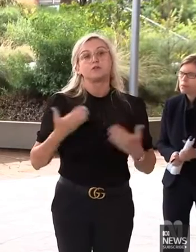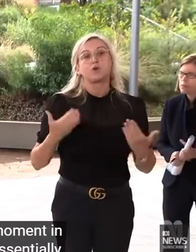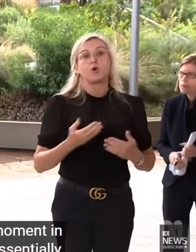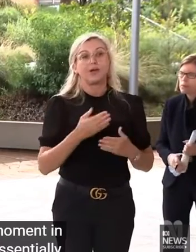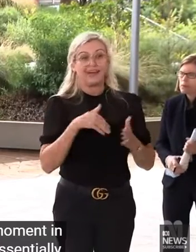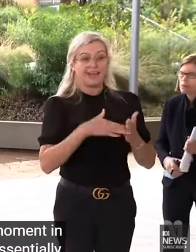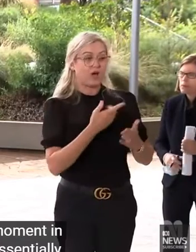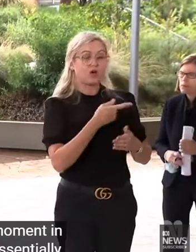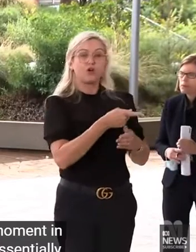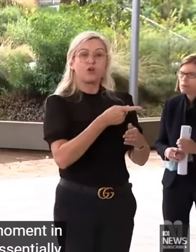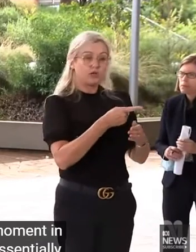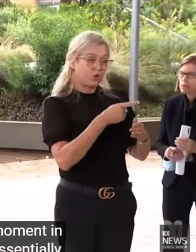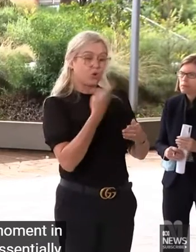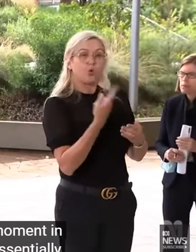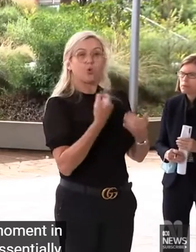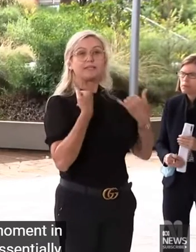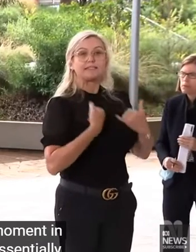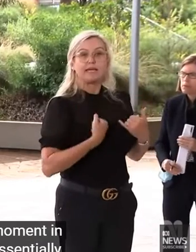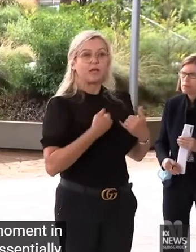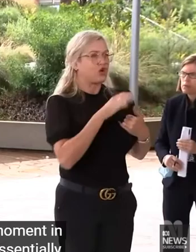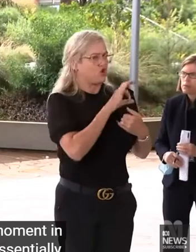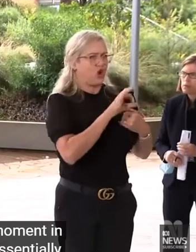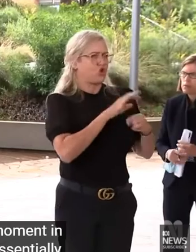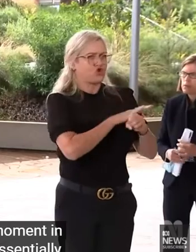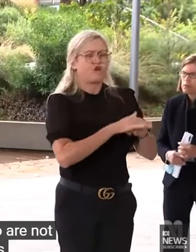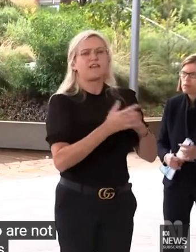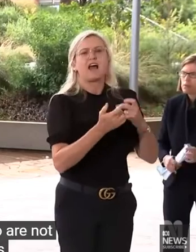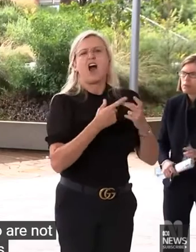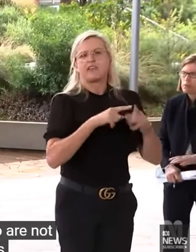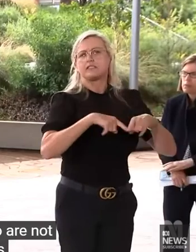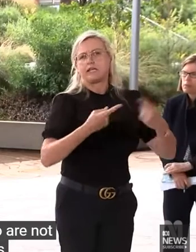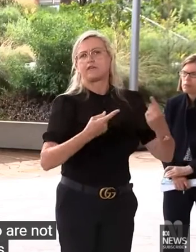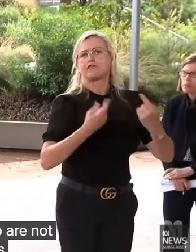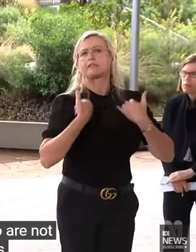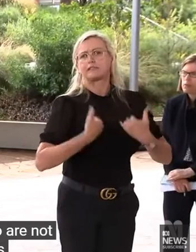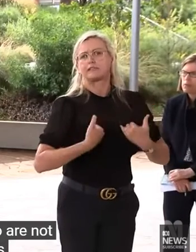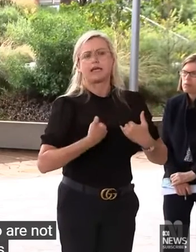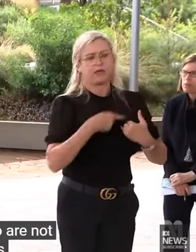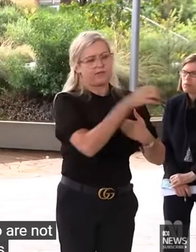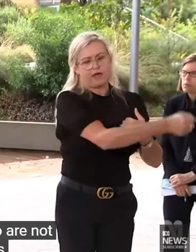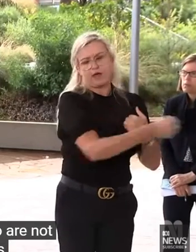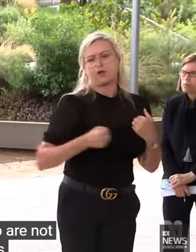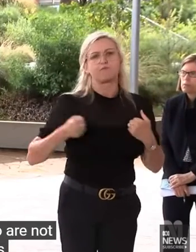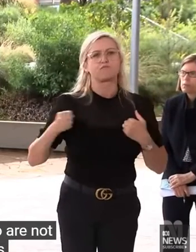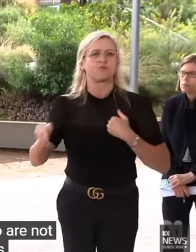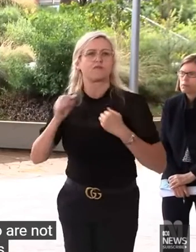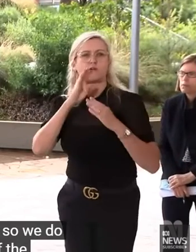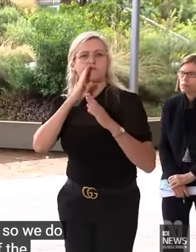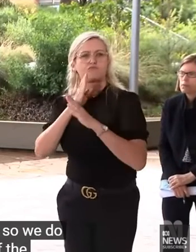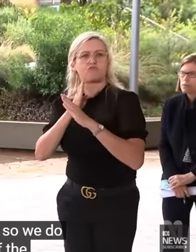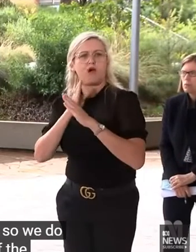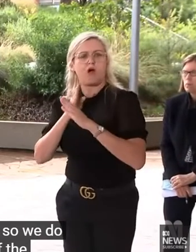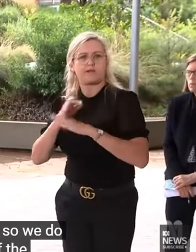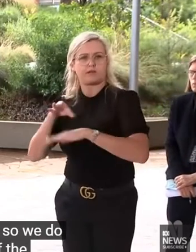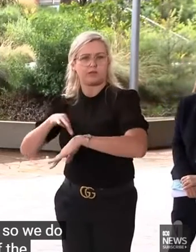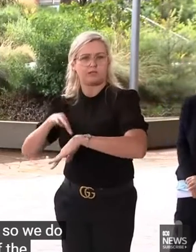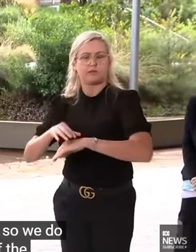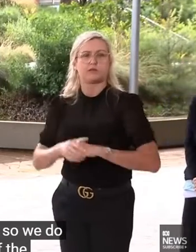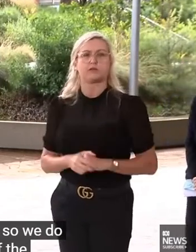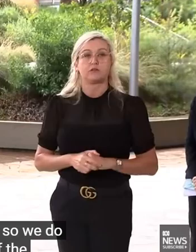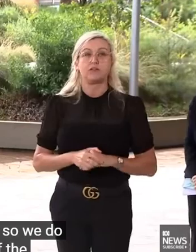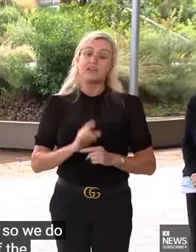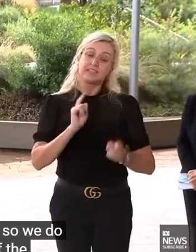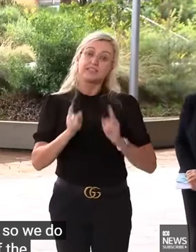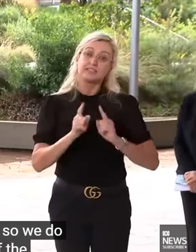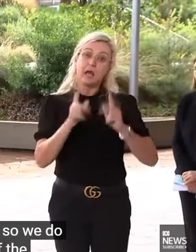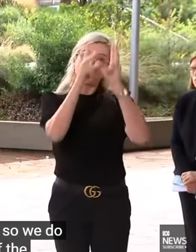not COVID patients into the private sector. So we do get the benefit of the incredible nurses and doctors who also work, quite often they work